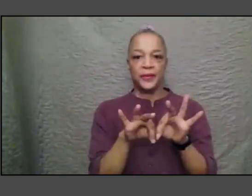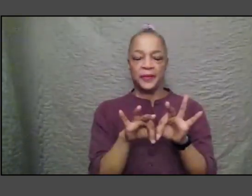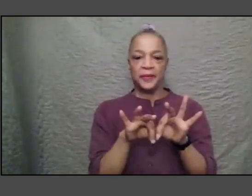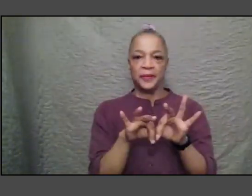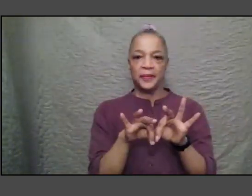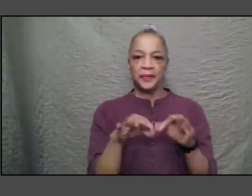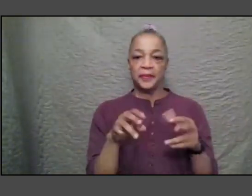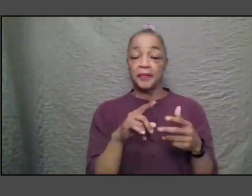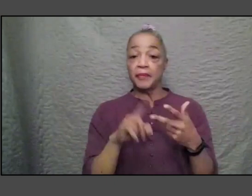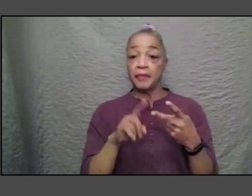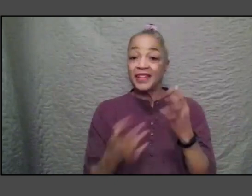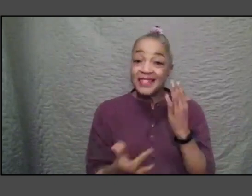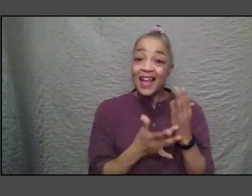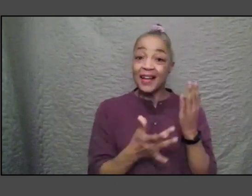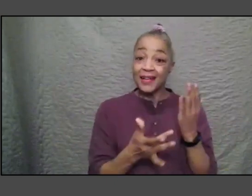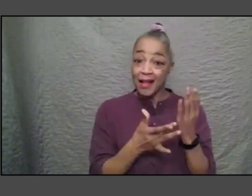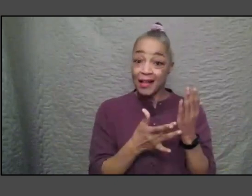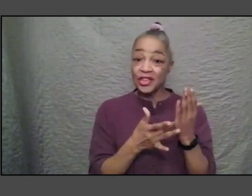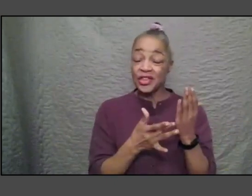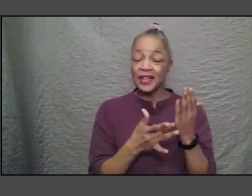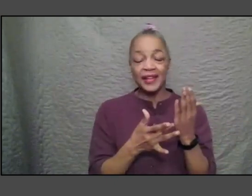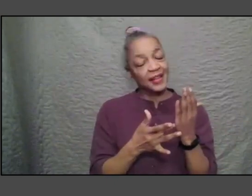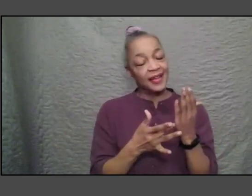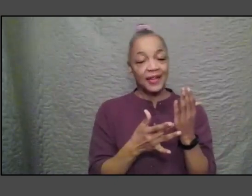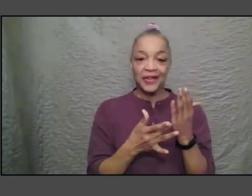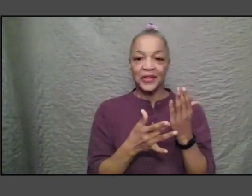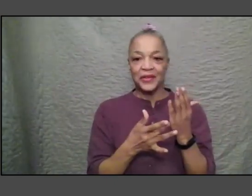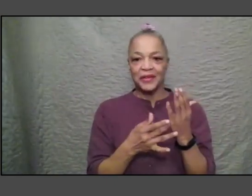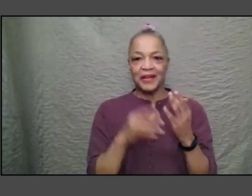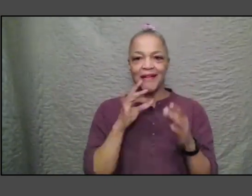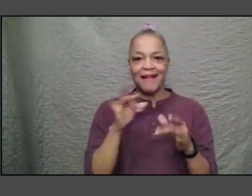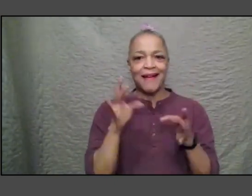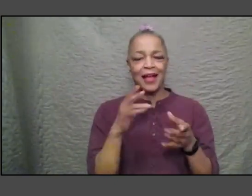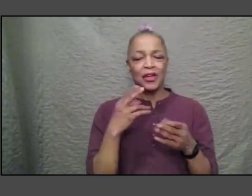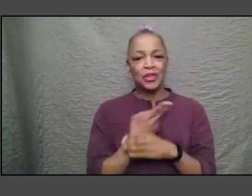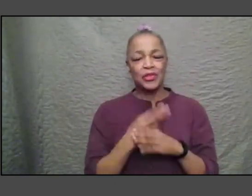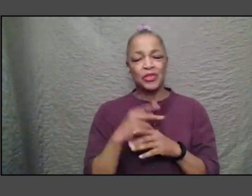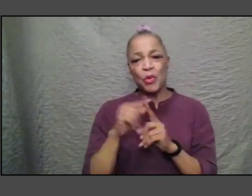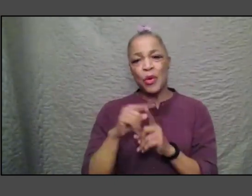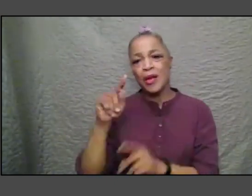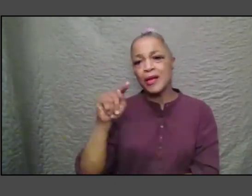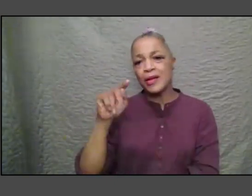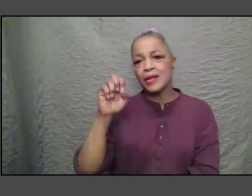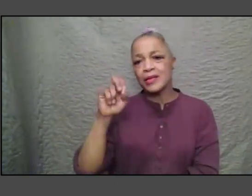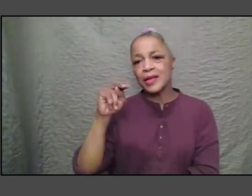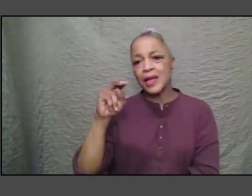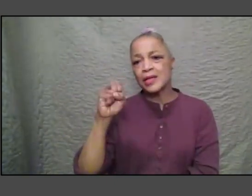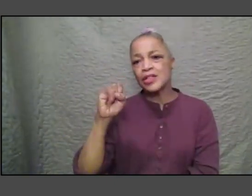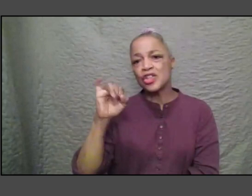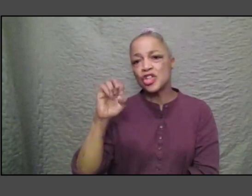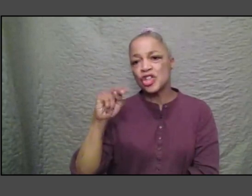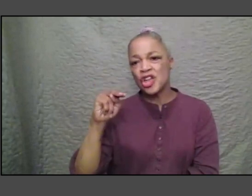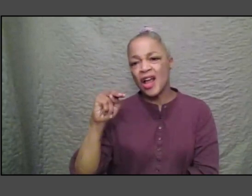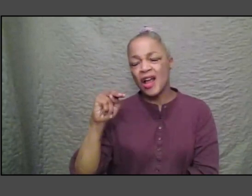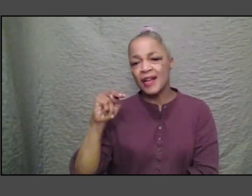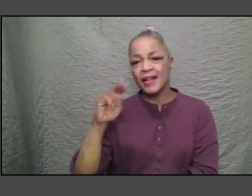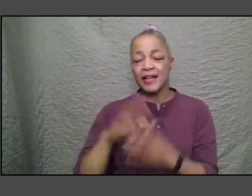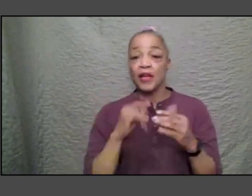you know i hate to be the one always using tension but i'm really looking for the tension between tradition and innovation i really think that